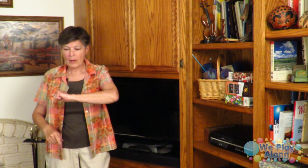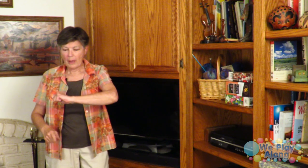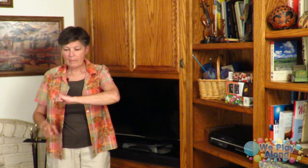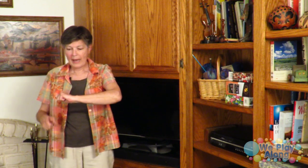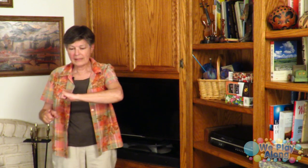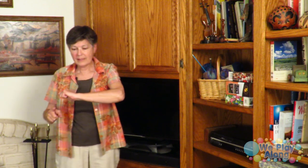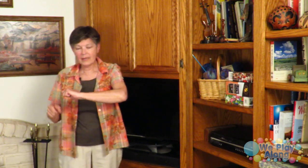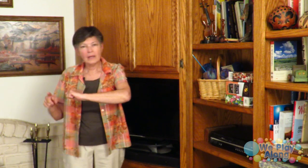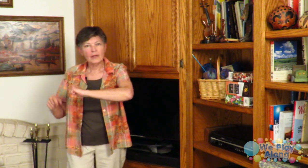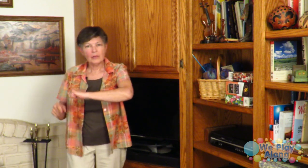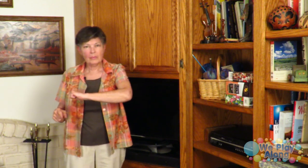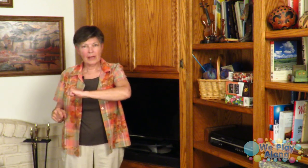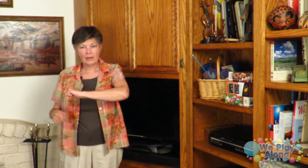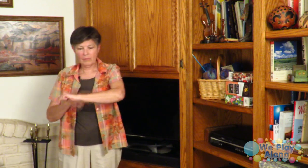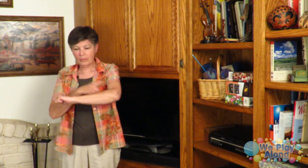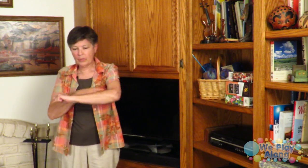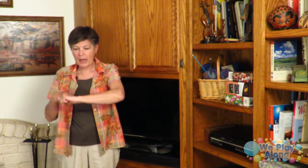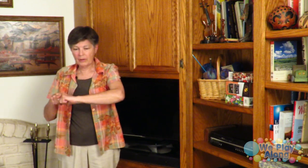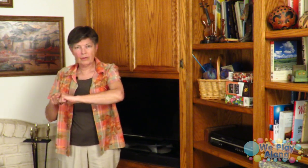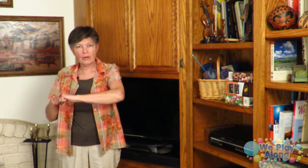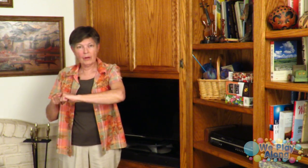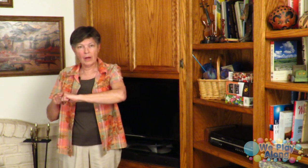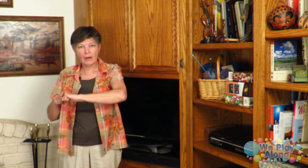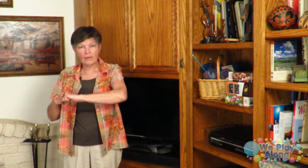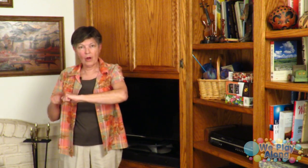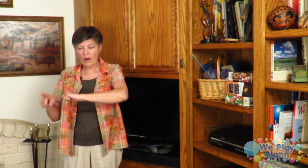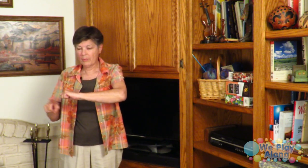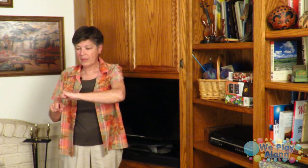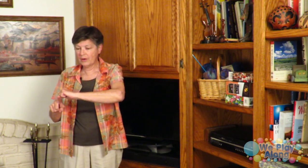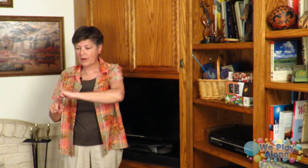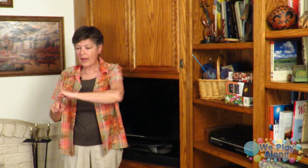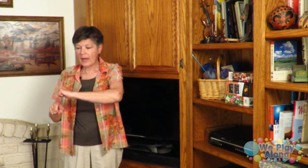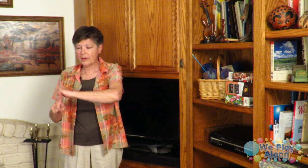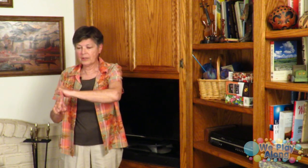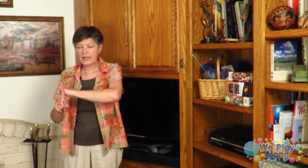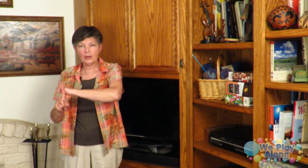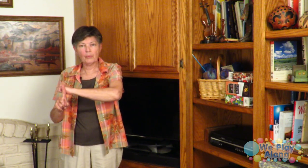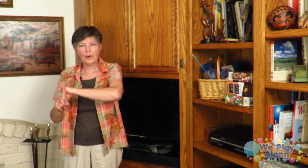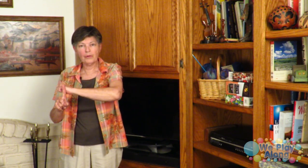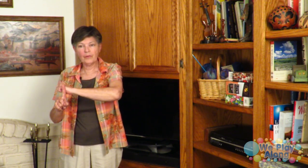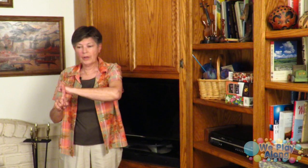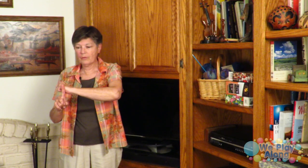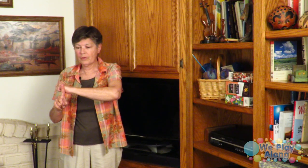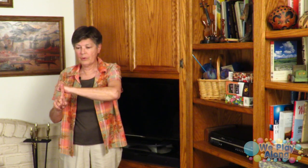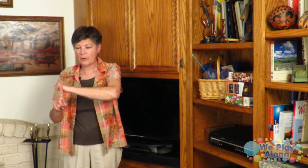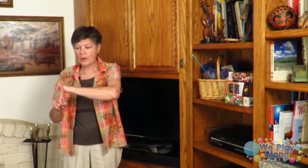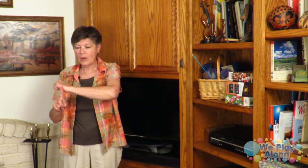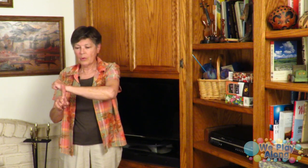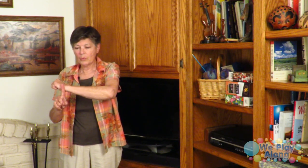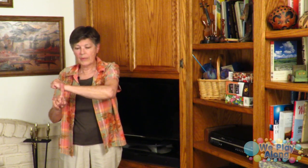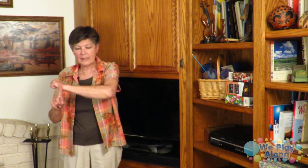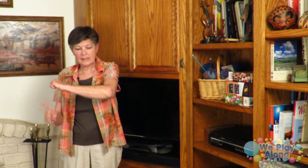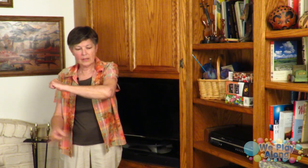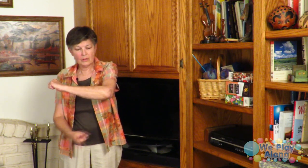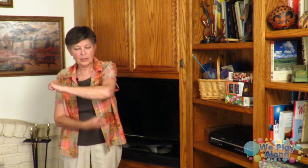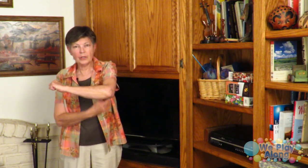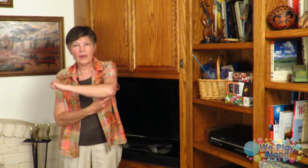basket you make put out your arm here and you take your pointer finger from your wrist to your